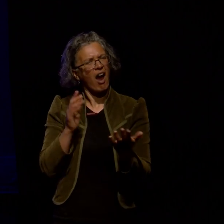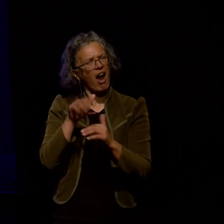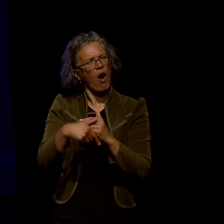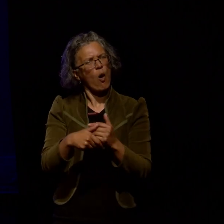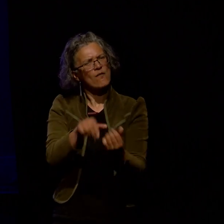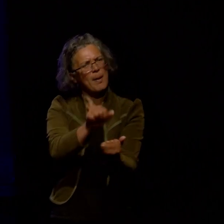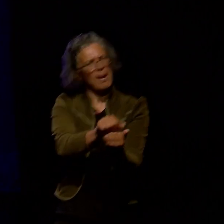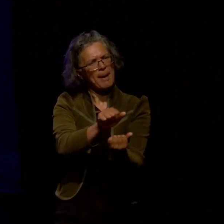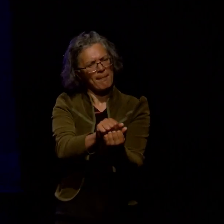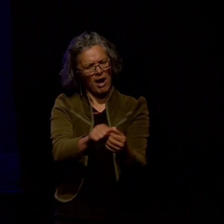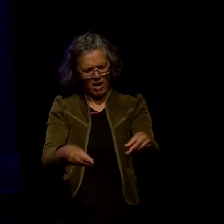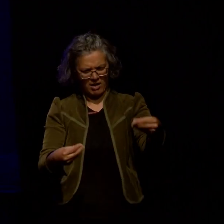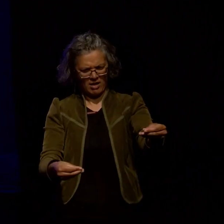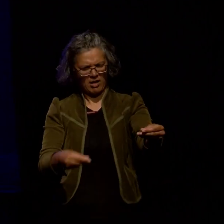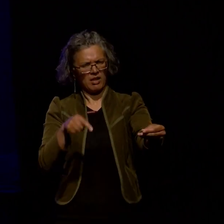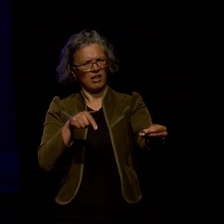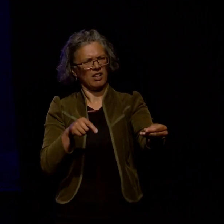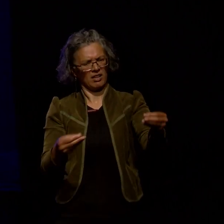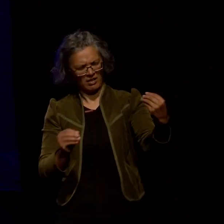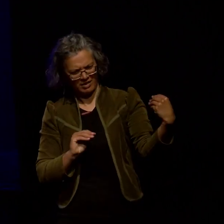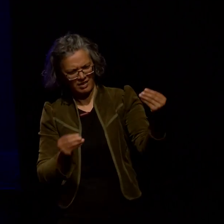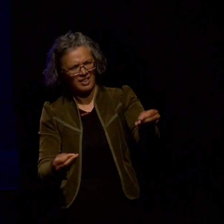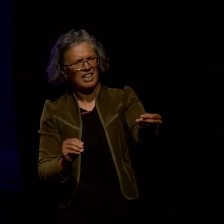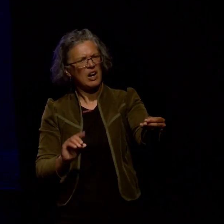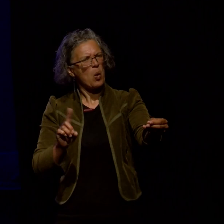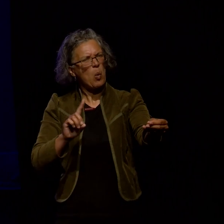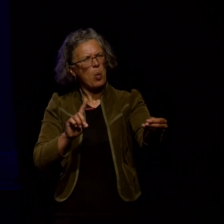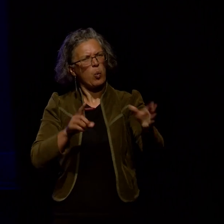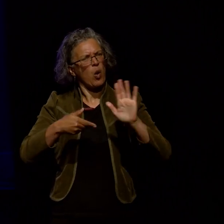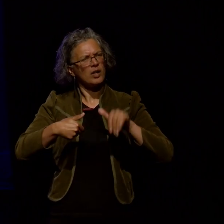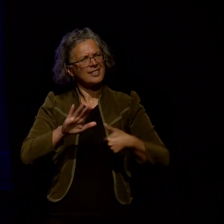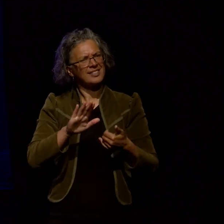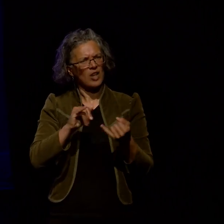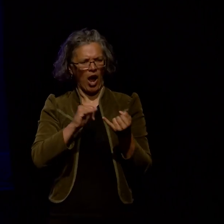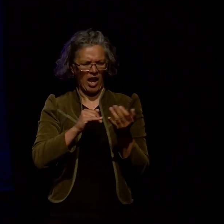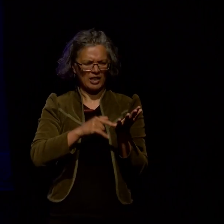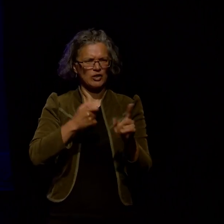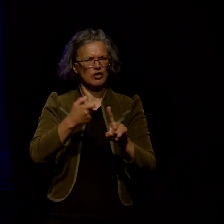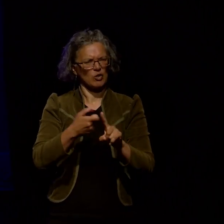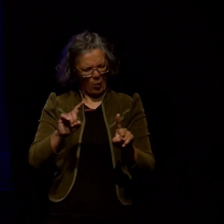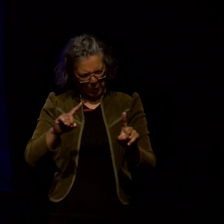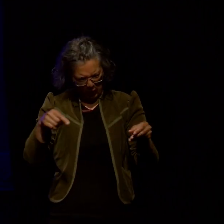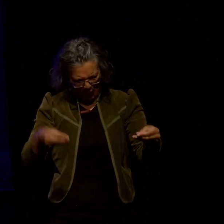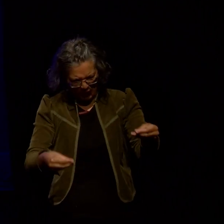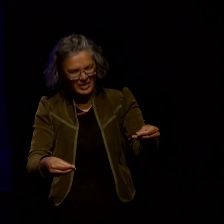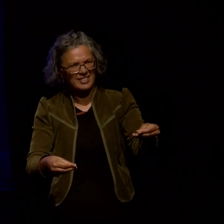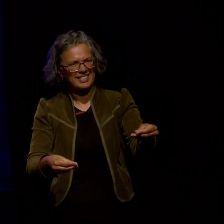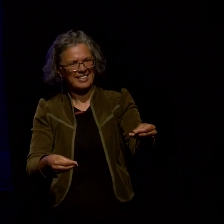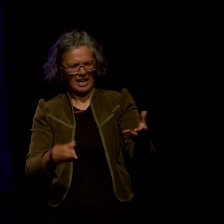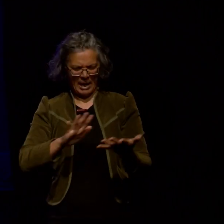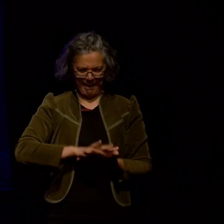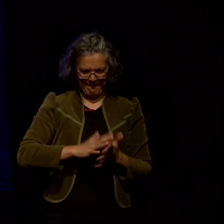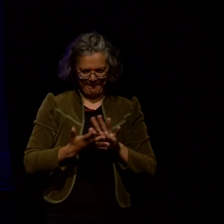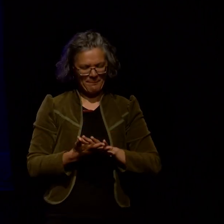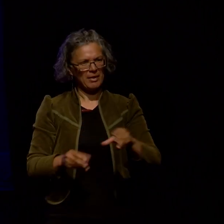and it really made me appreciate the subtleties of working with physical with a physical medium